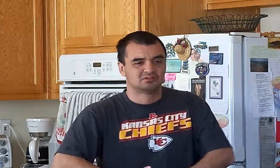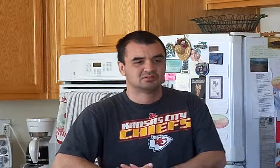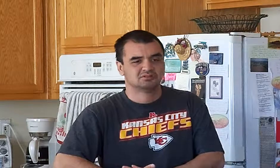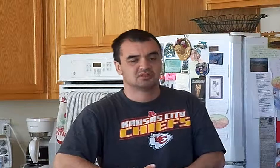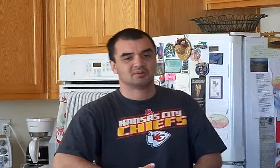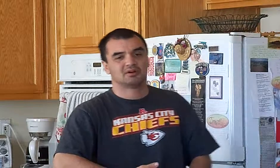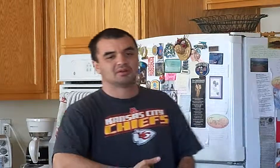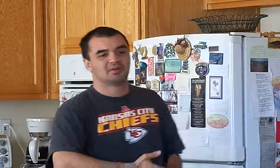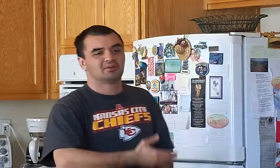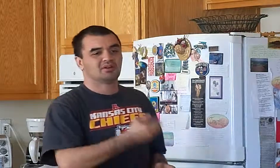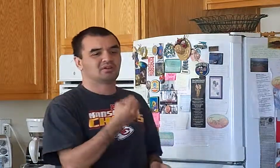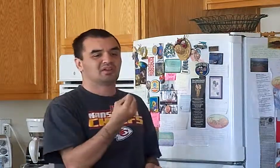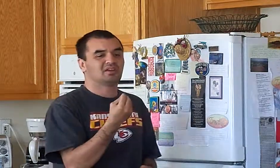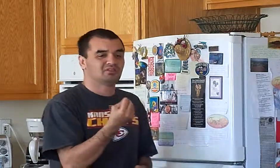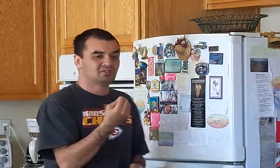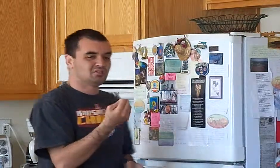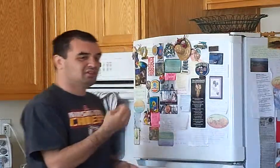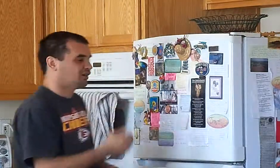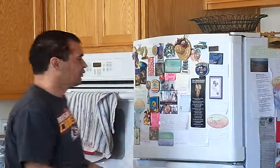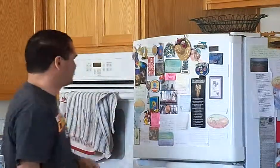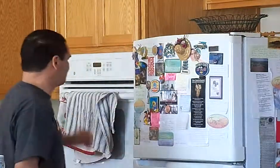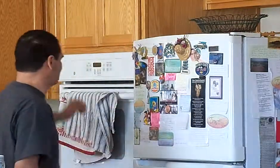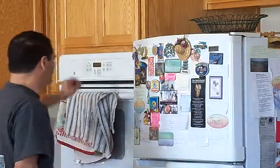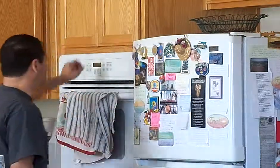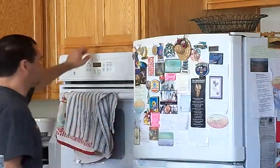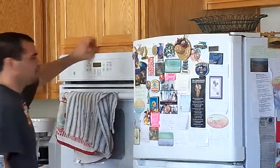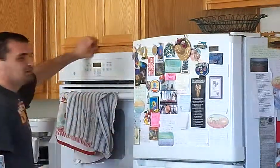They want answers to that question, if you know what I mean.